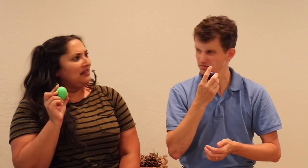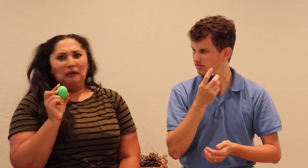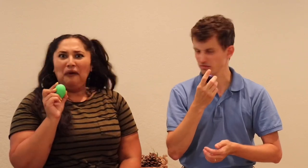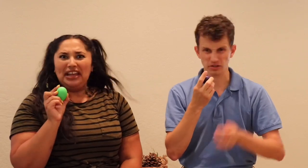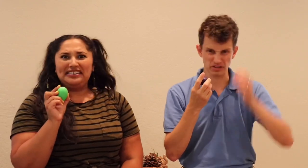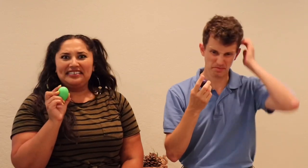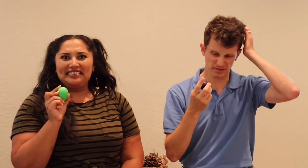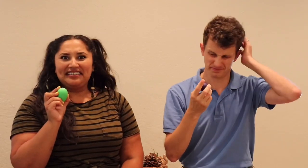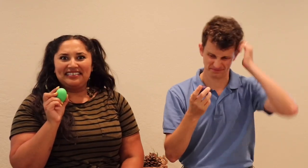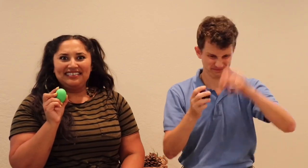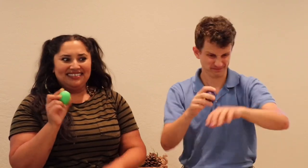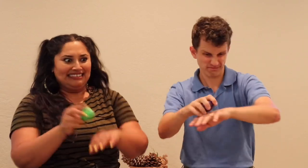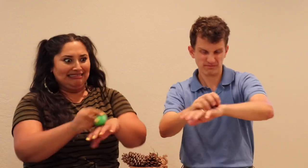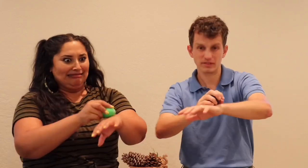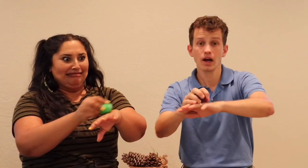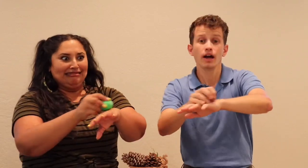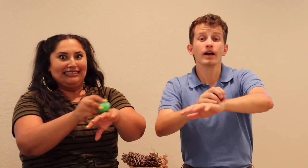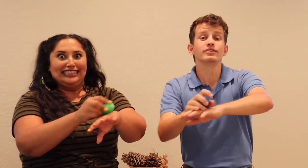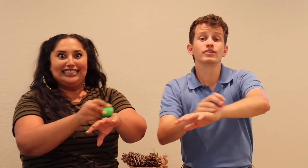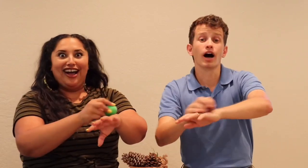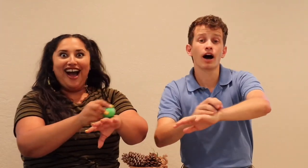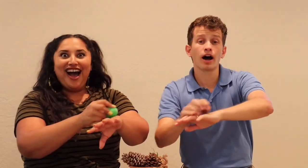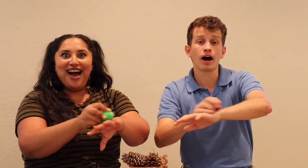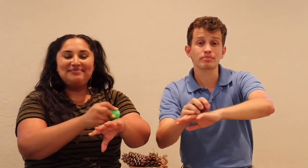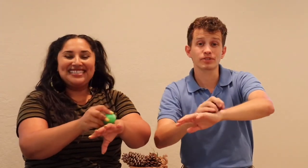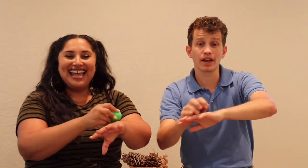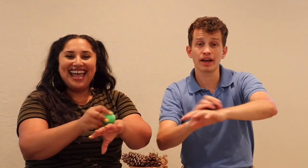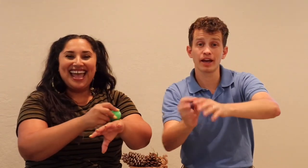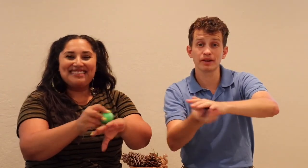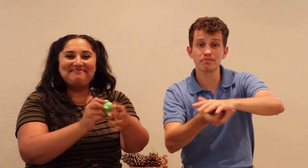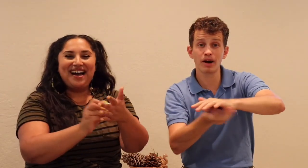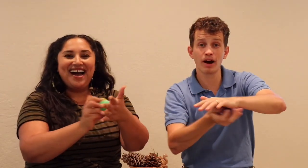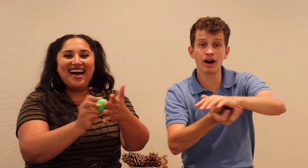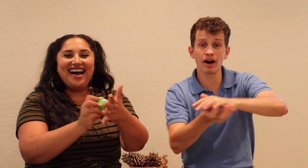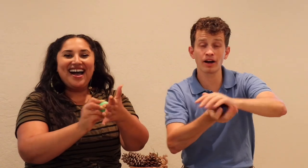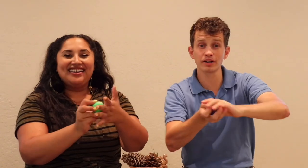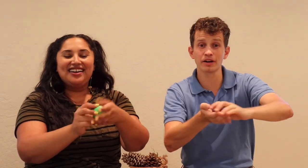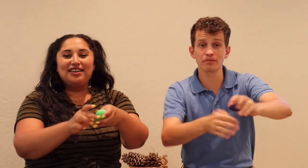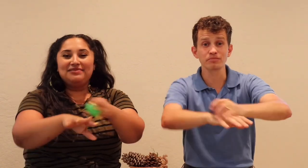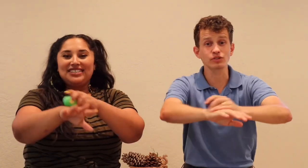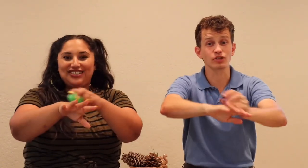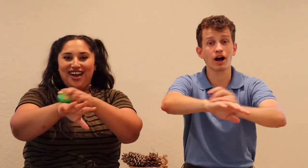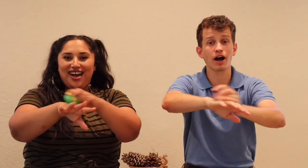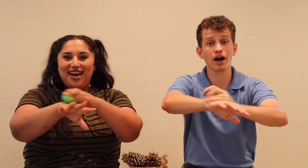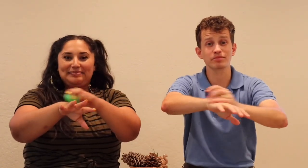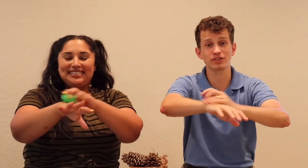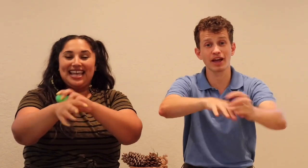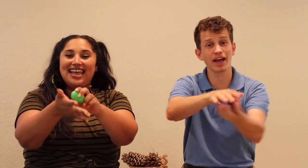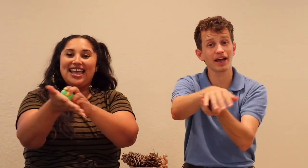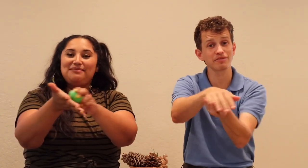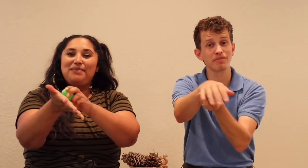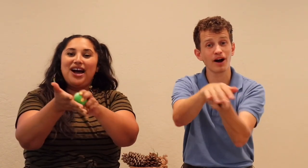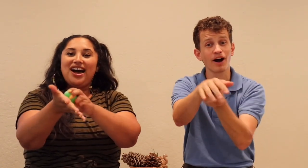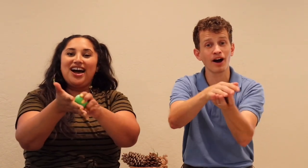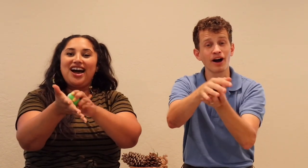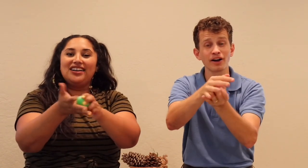Where's that been? Tops and bottoms. Tops and bottoms.